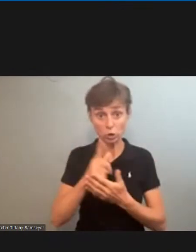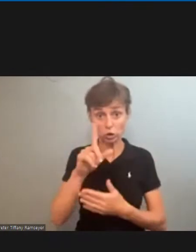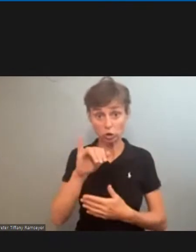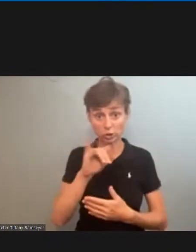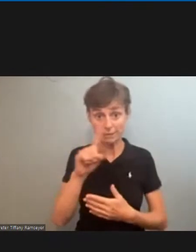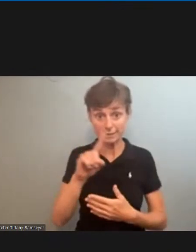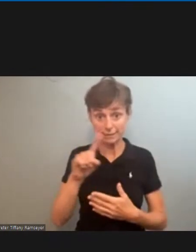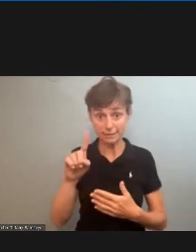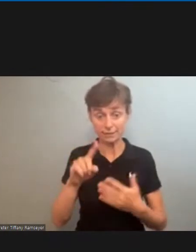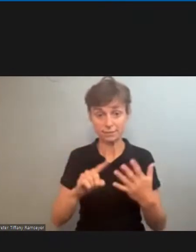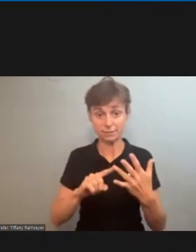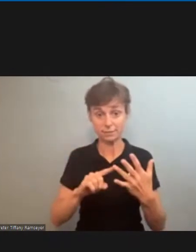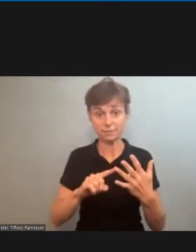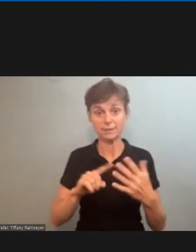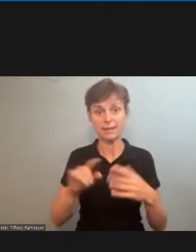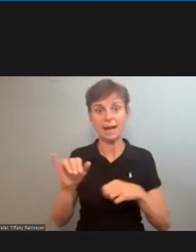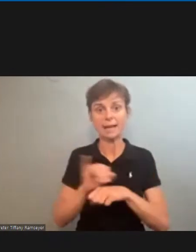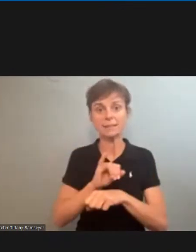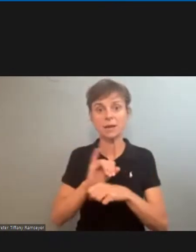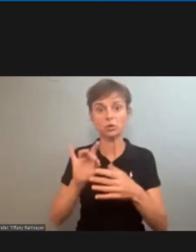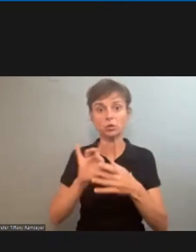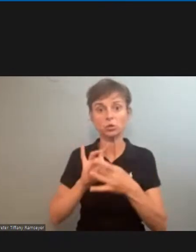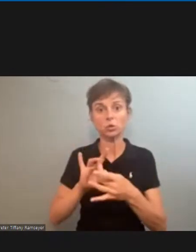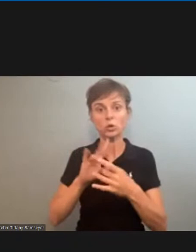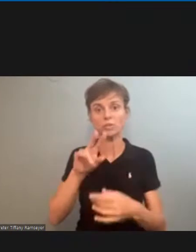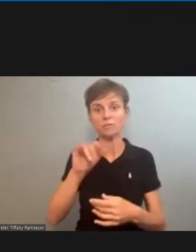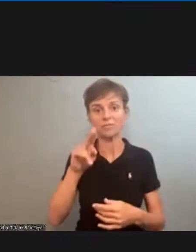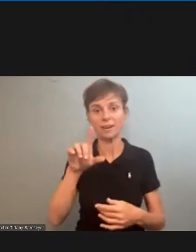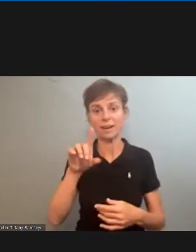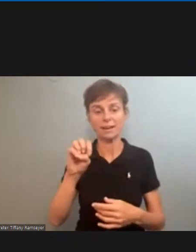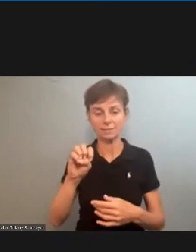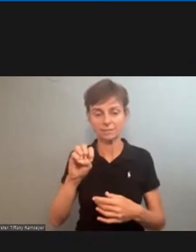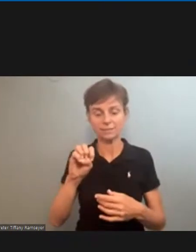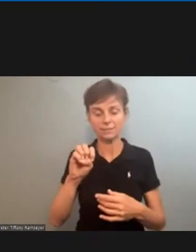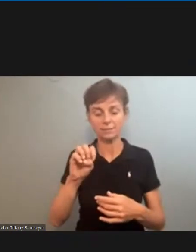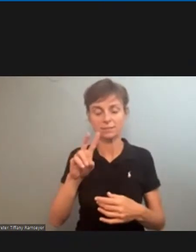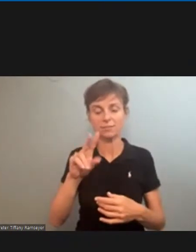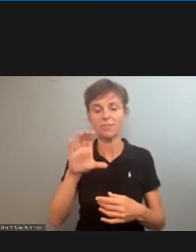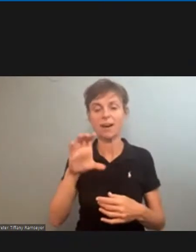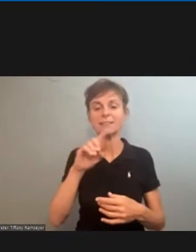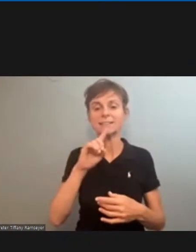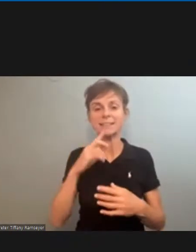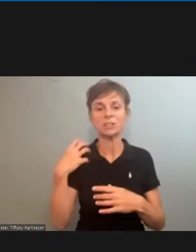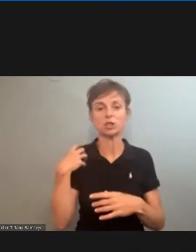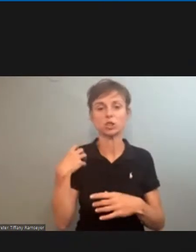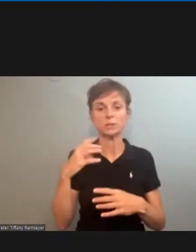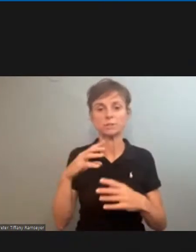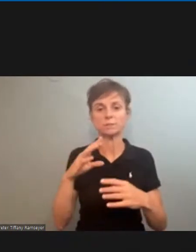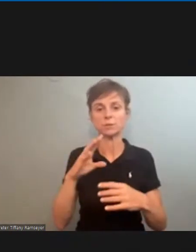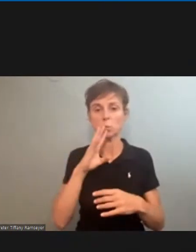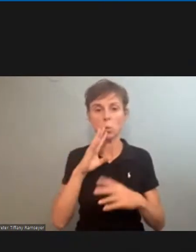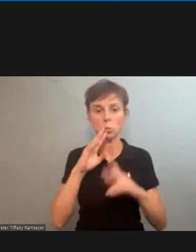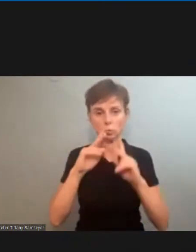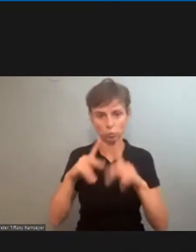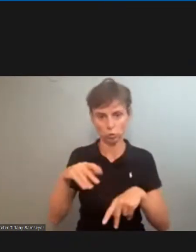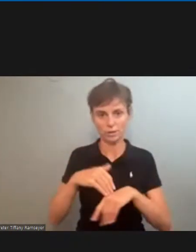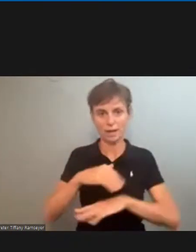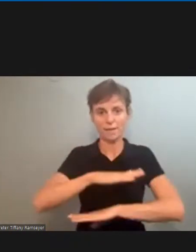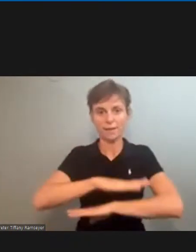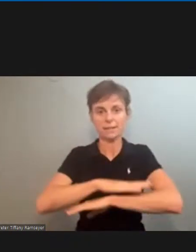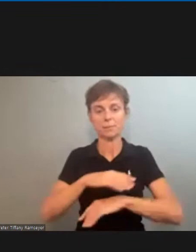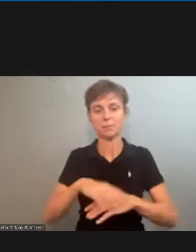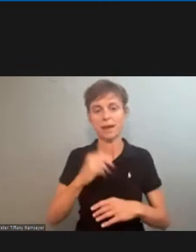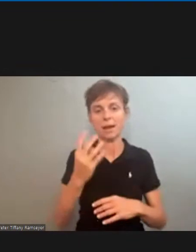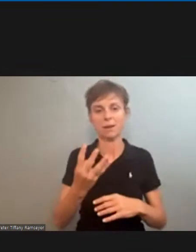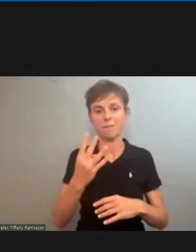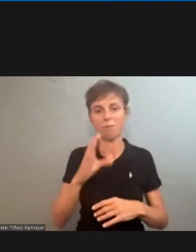uh industrial relations director vance imberman who's also the chief spokesperson at the table and the four